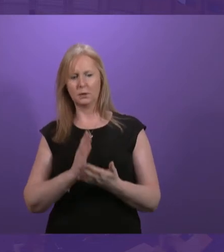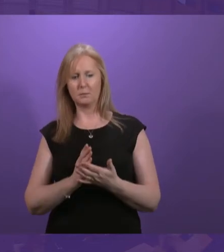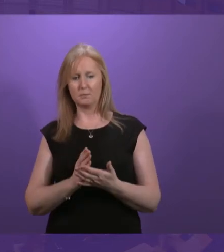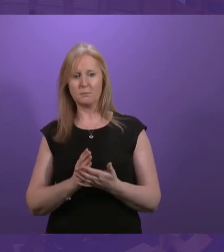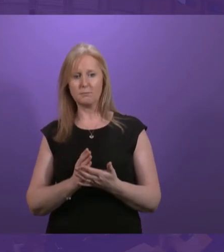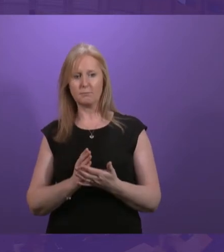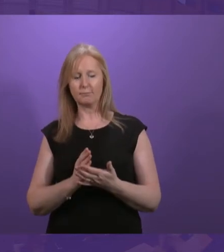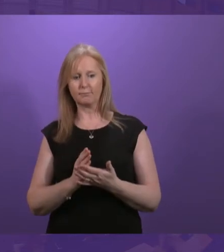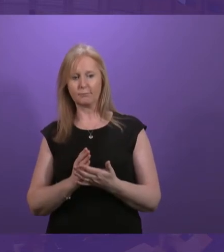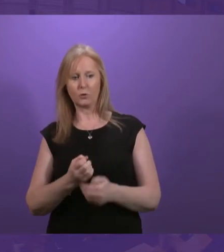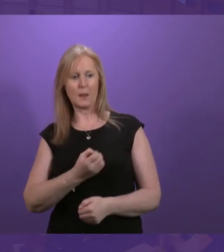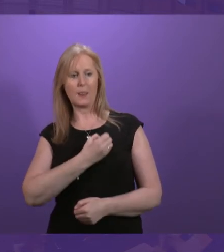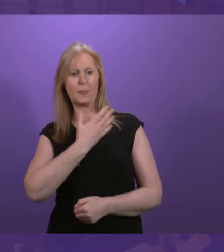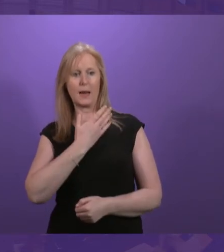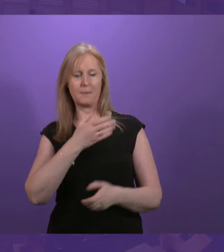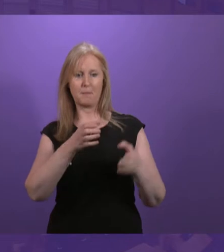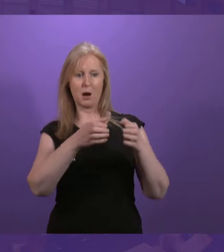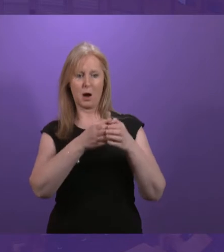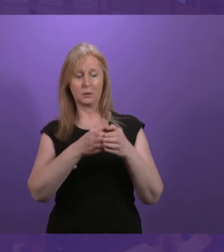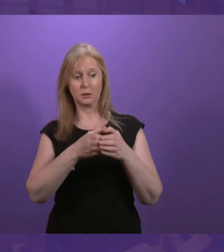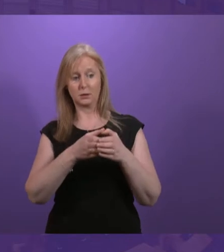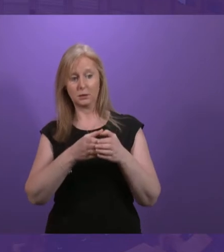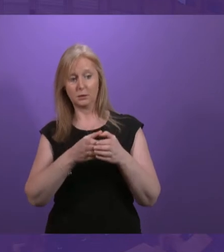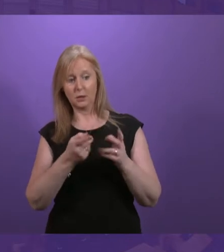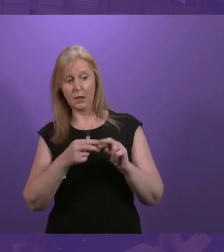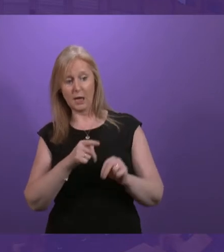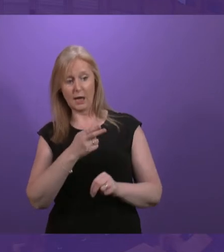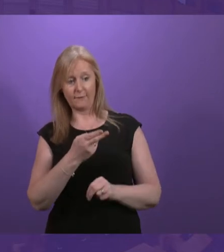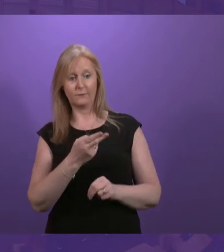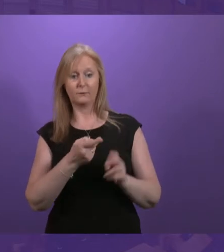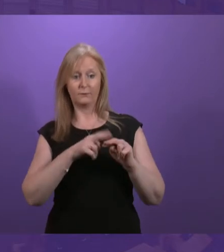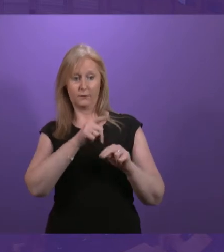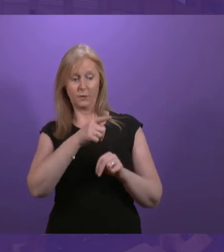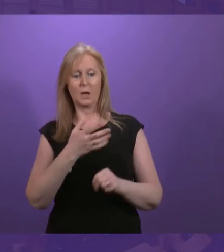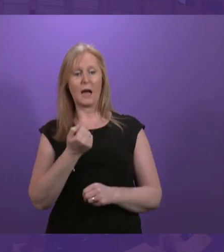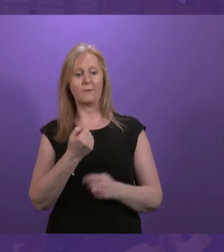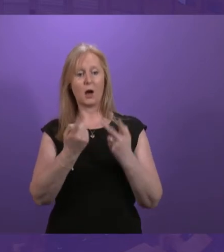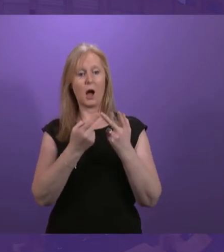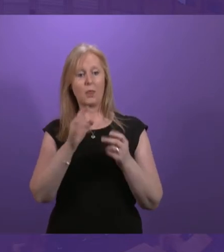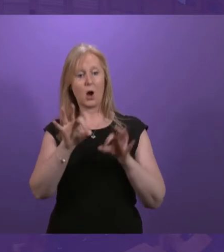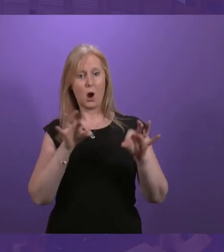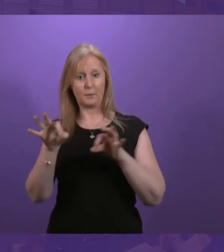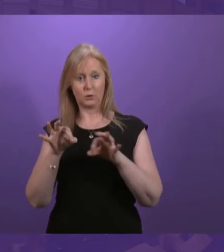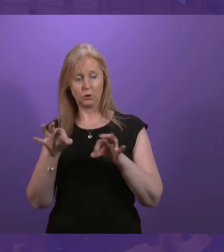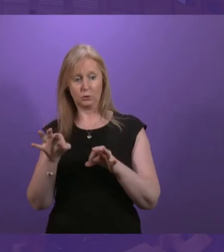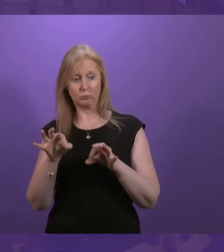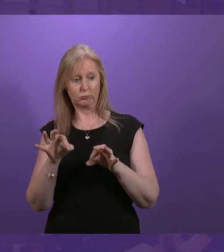to the Labour Party as we go through this process. If you have alternatives, if you absolutely have alternatives, then I'm all